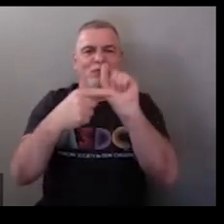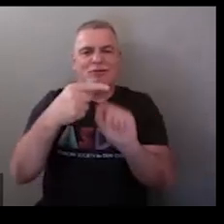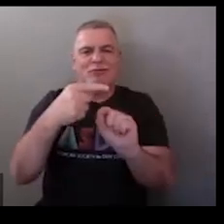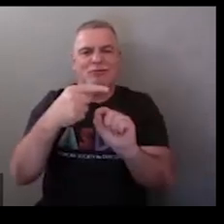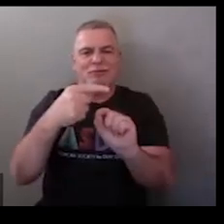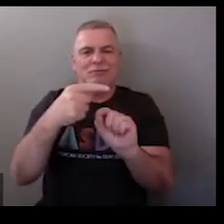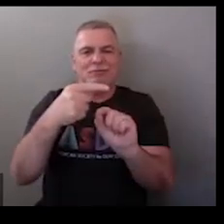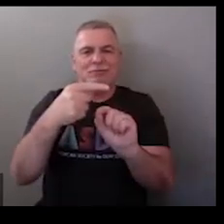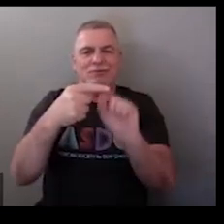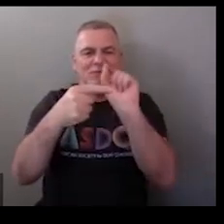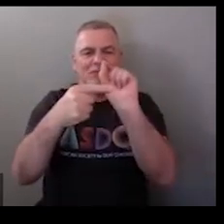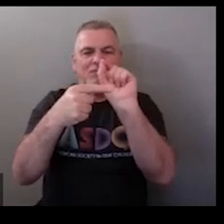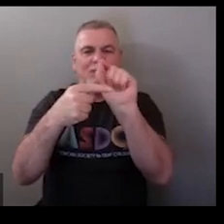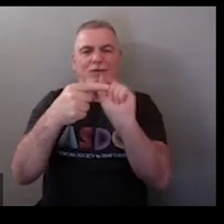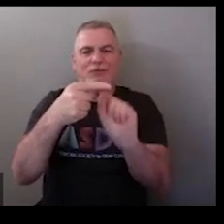fraction